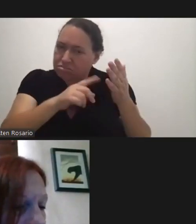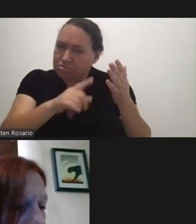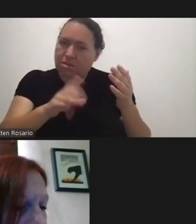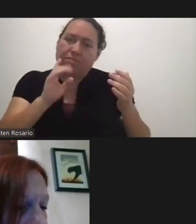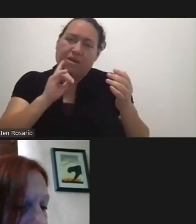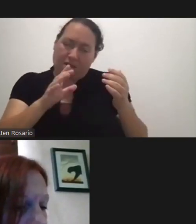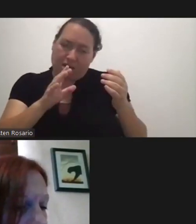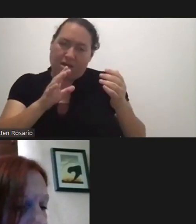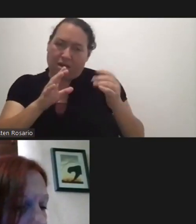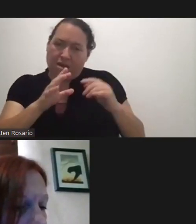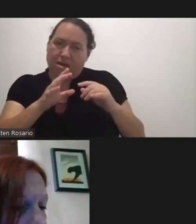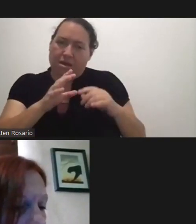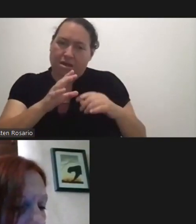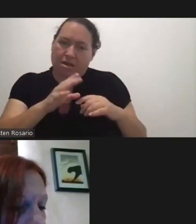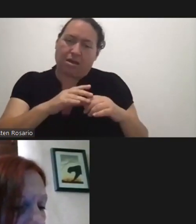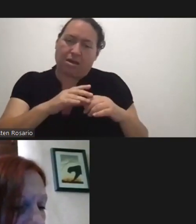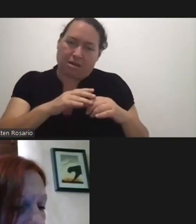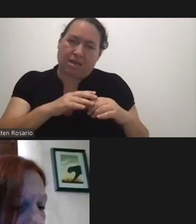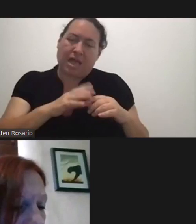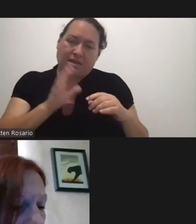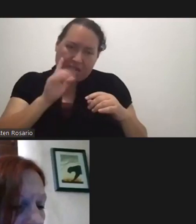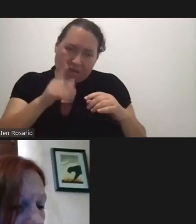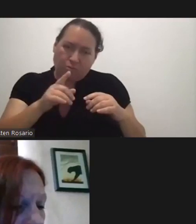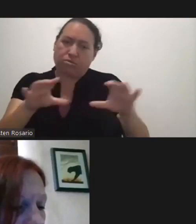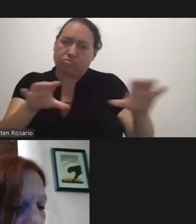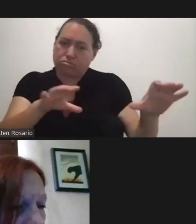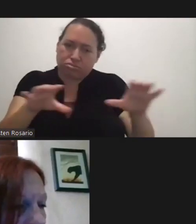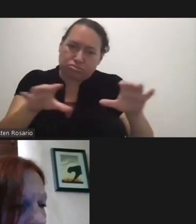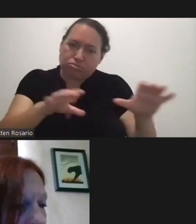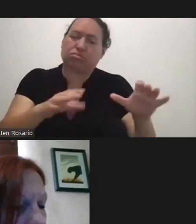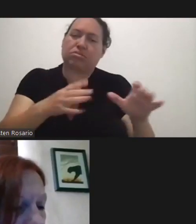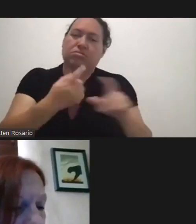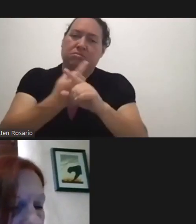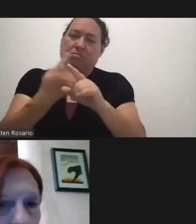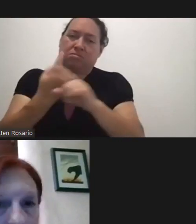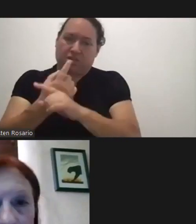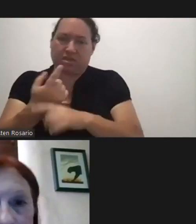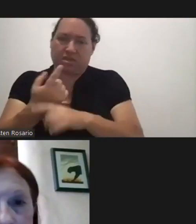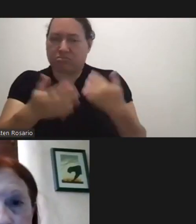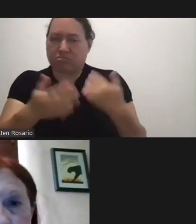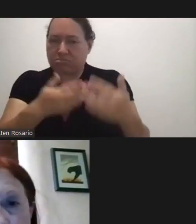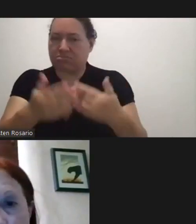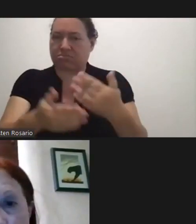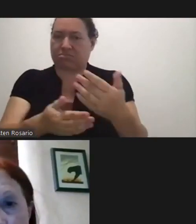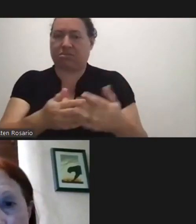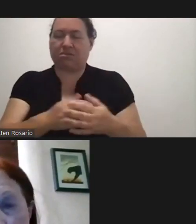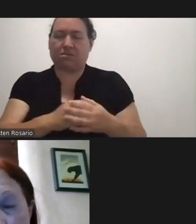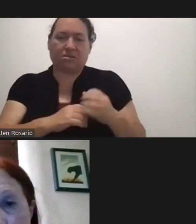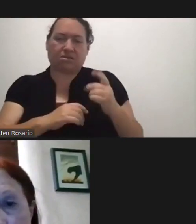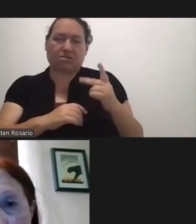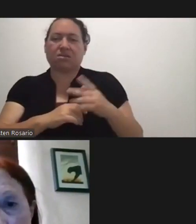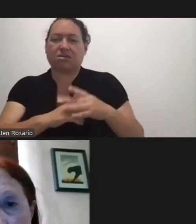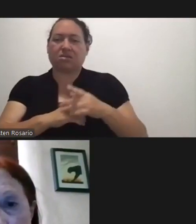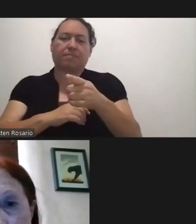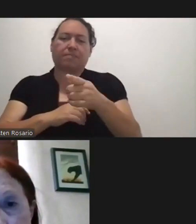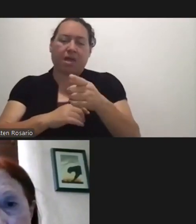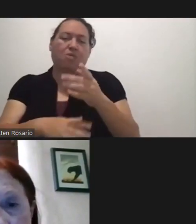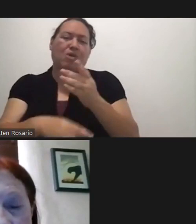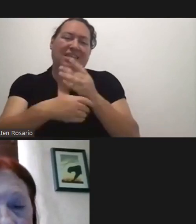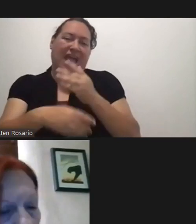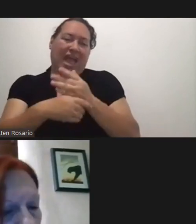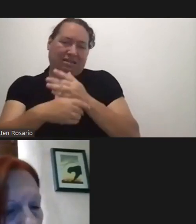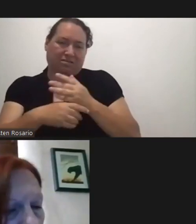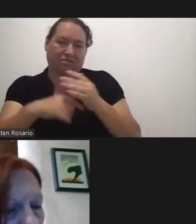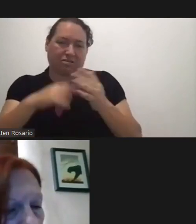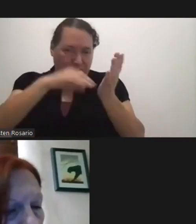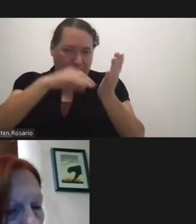And Then Act Accordingly Okay May Add to That Just To Learn From Our History And